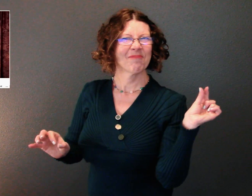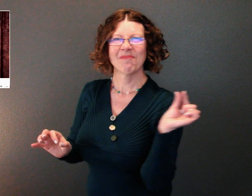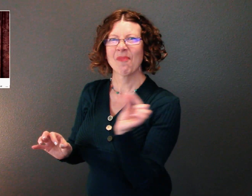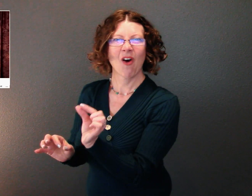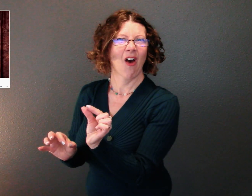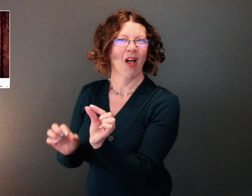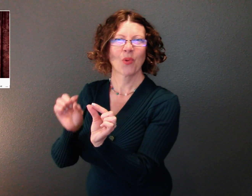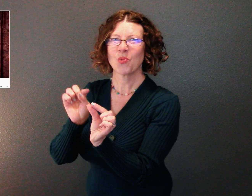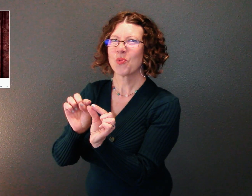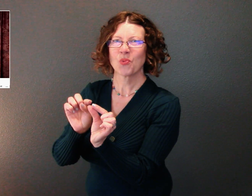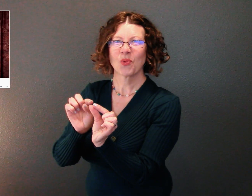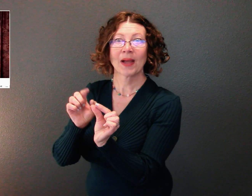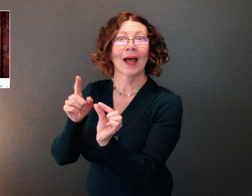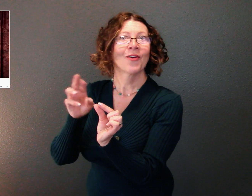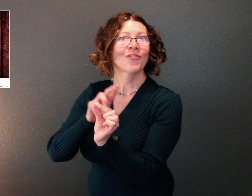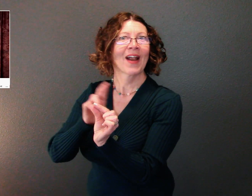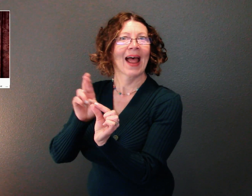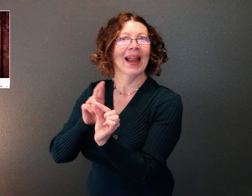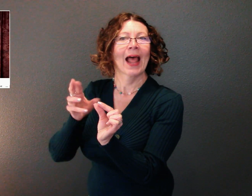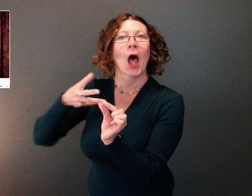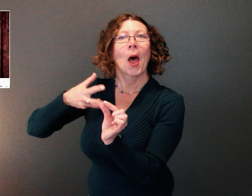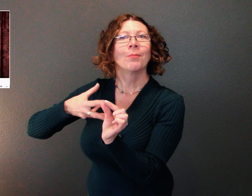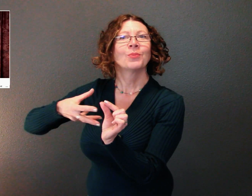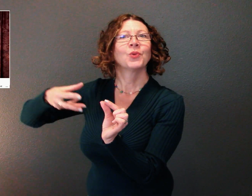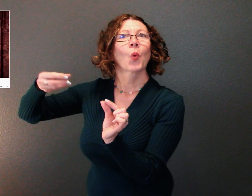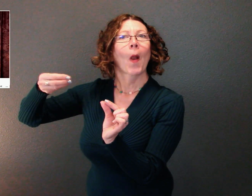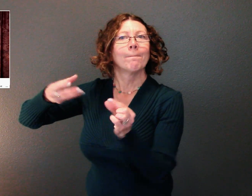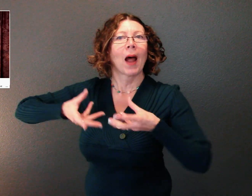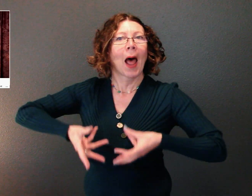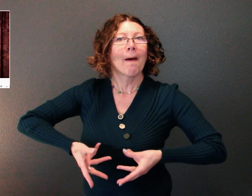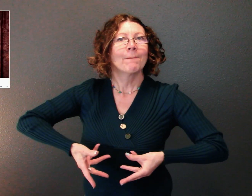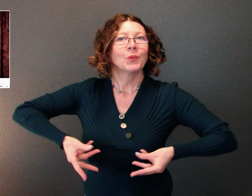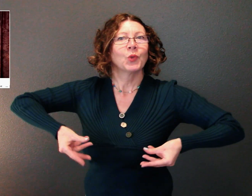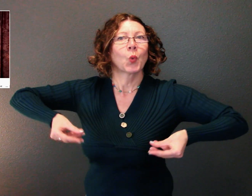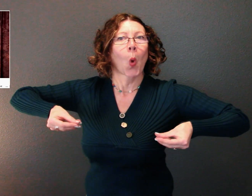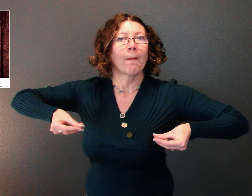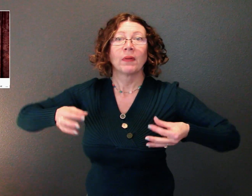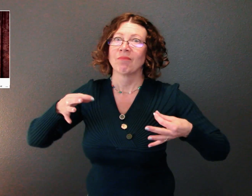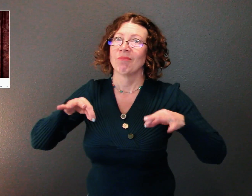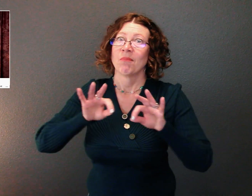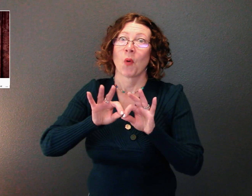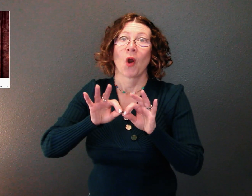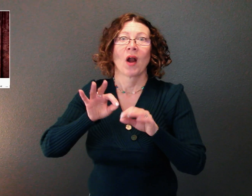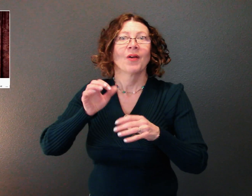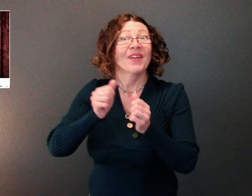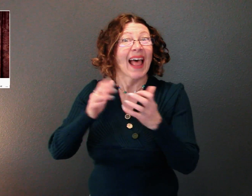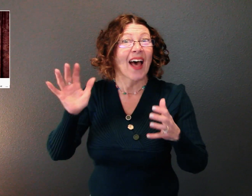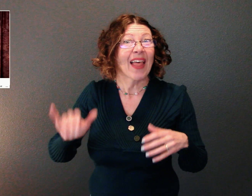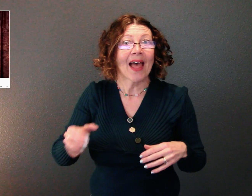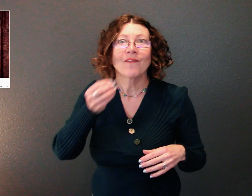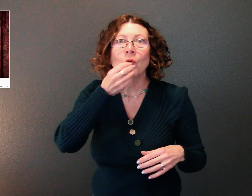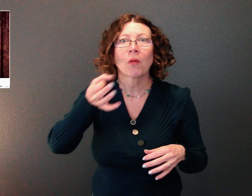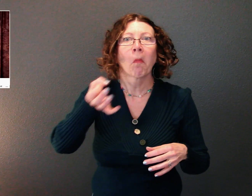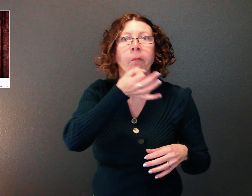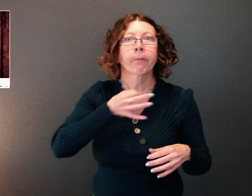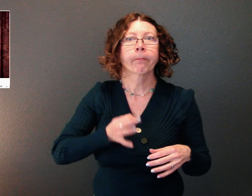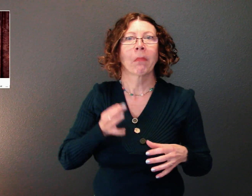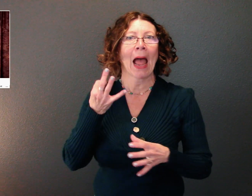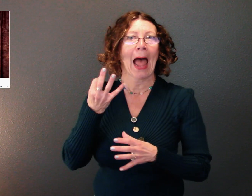smallest form they are the going to be absorbed. Absorption is a key process because without absorption food would simply pass through your digestive